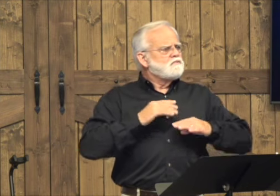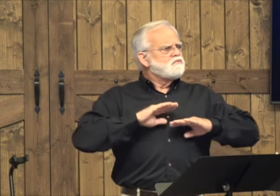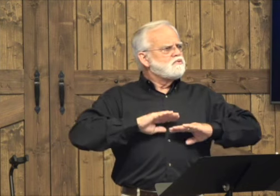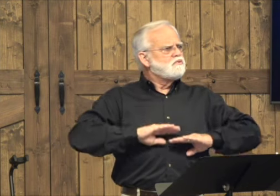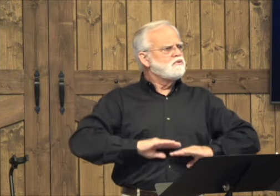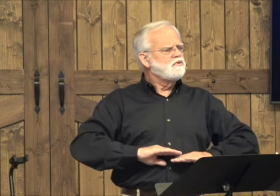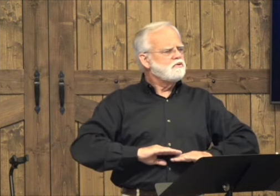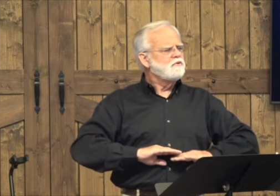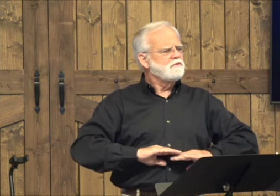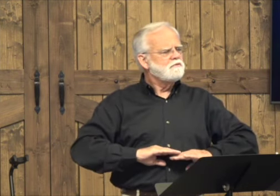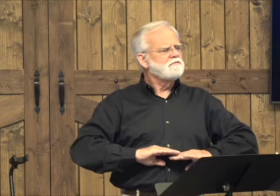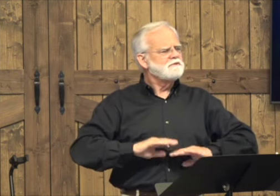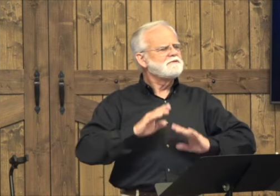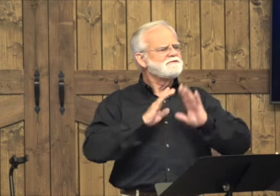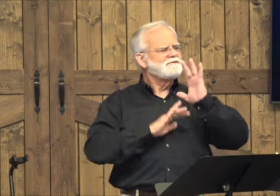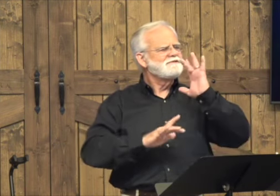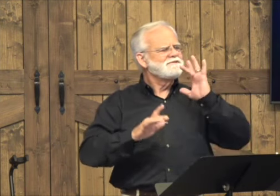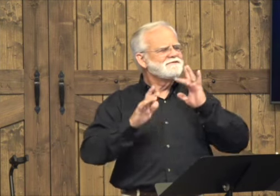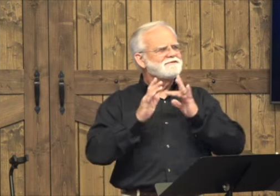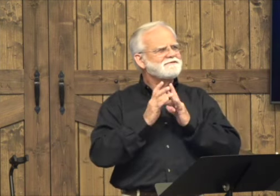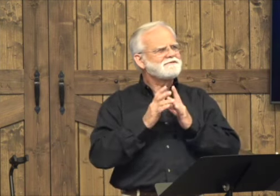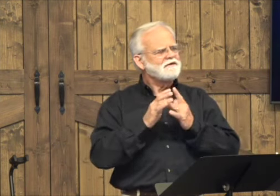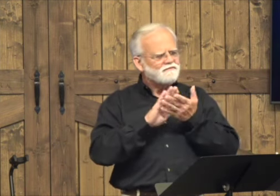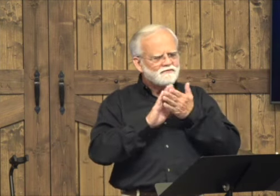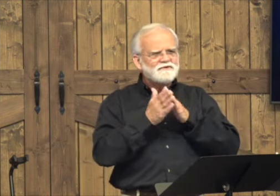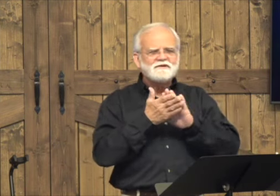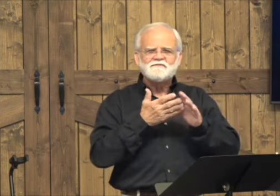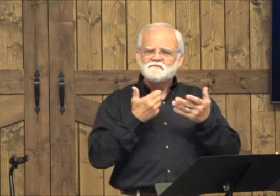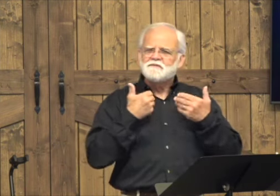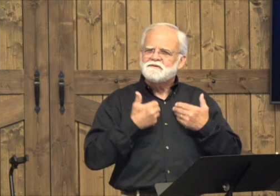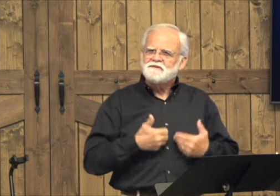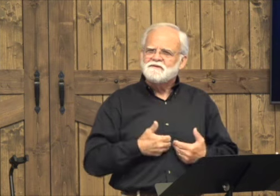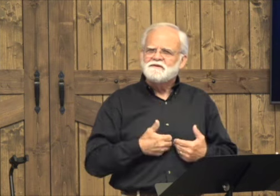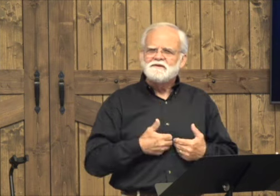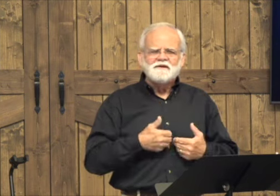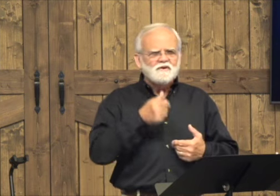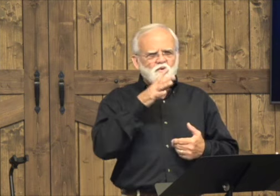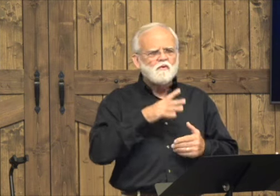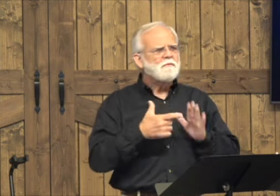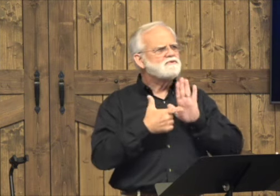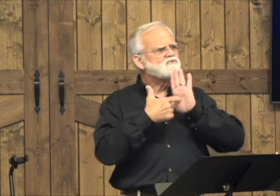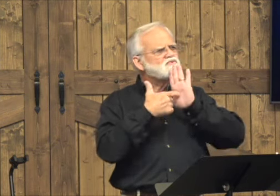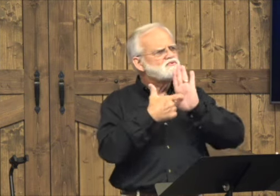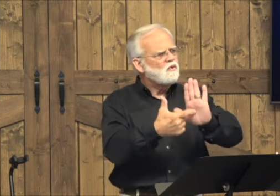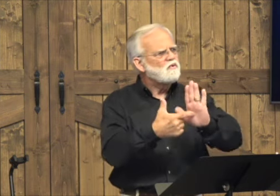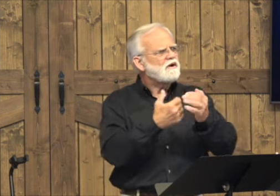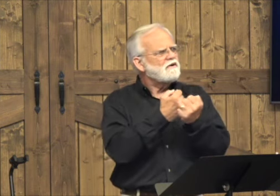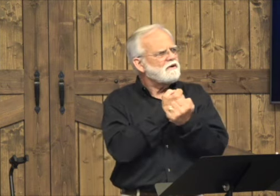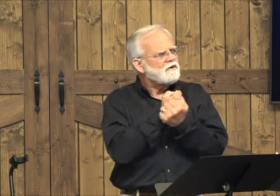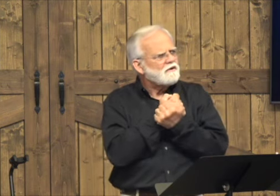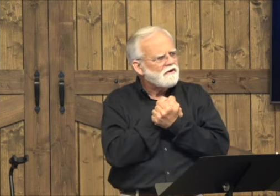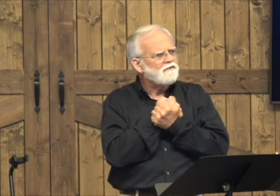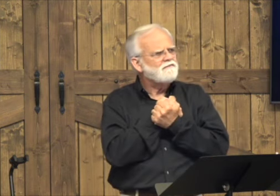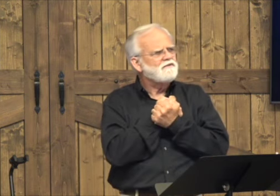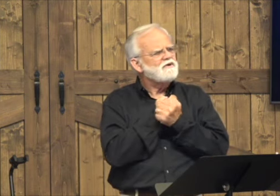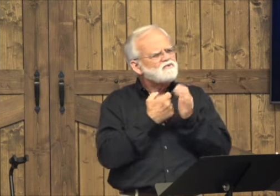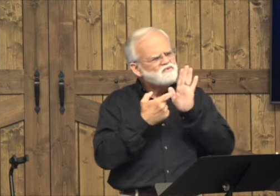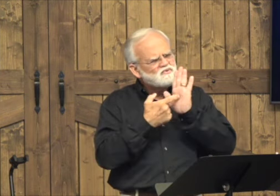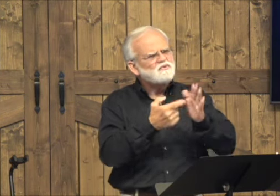The woman felt such relief that Jesus had forgiven her and she wanted to show her